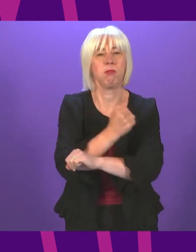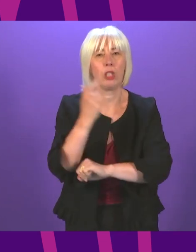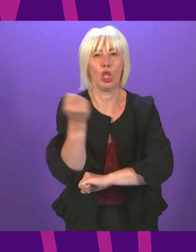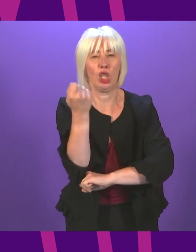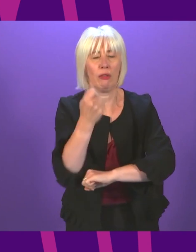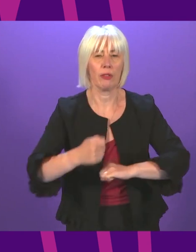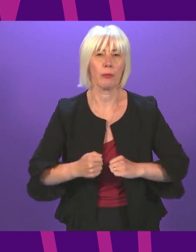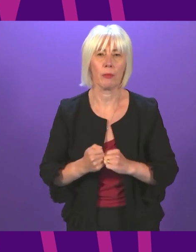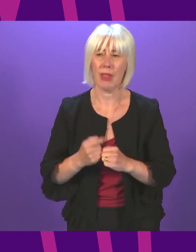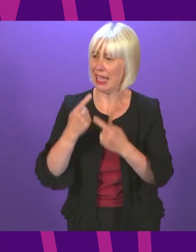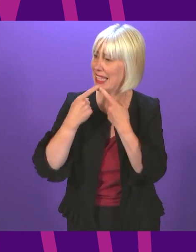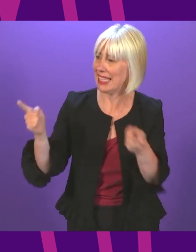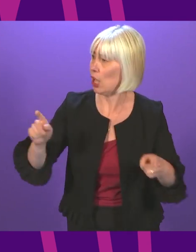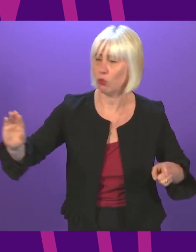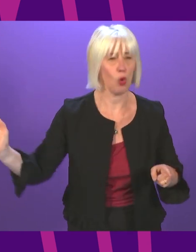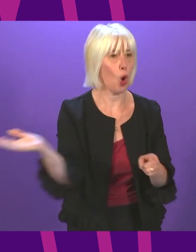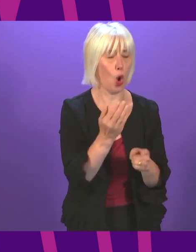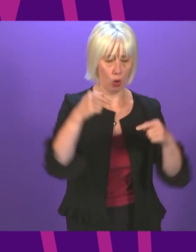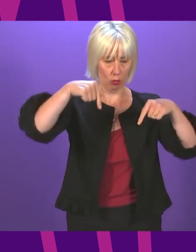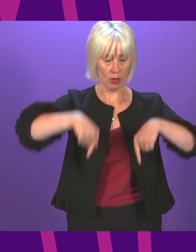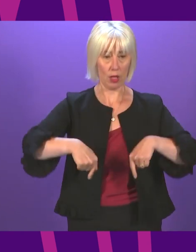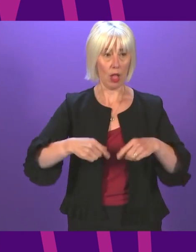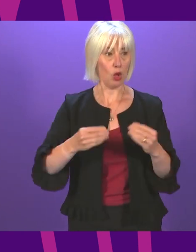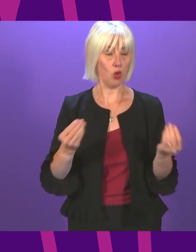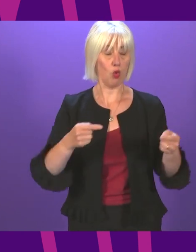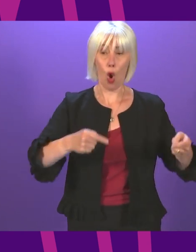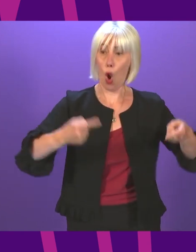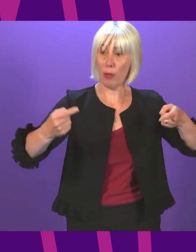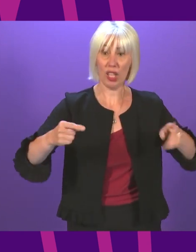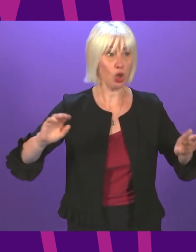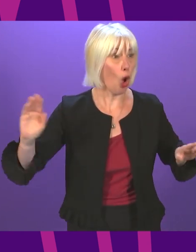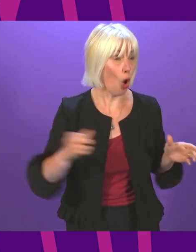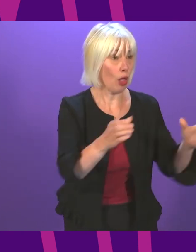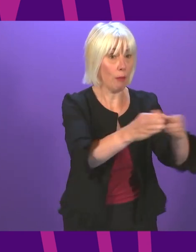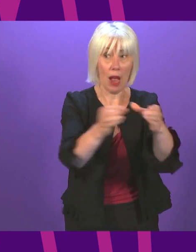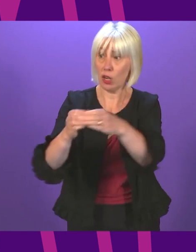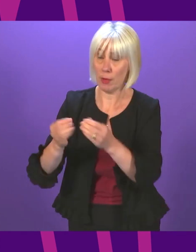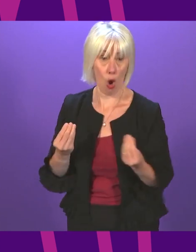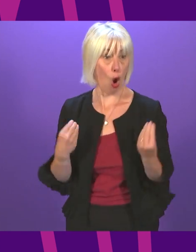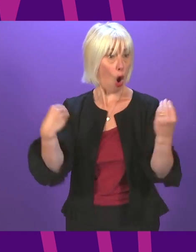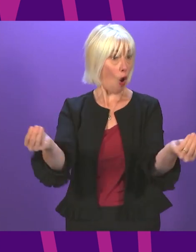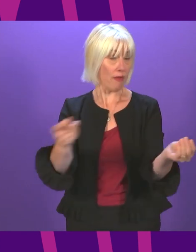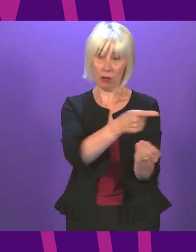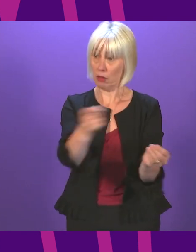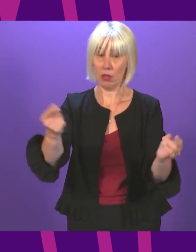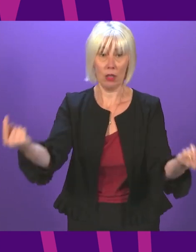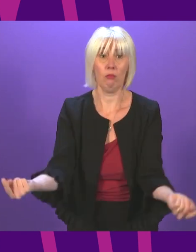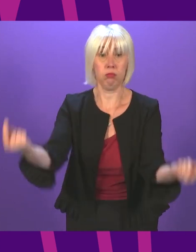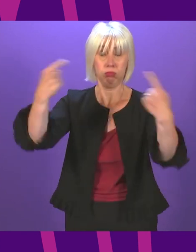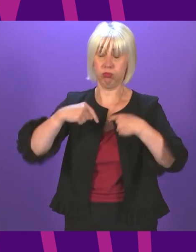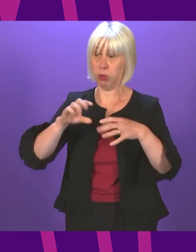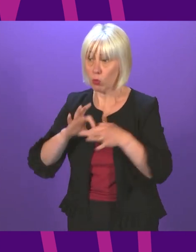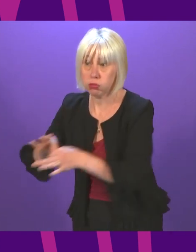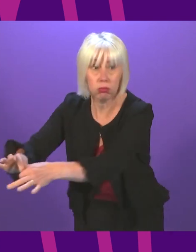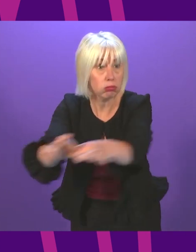across this chamber, you know, the offer is there for all of us to try to come together and find the areas we can agree on.